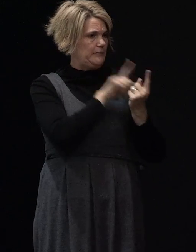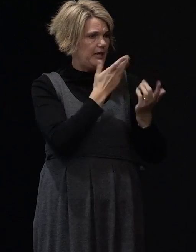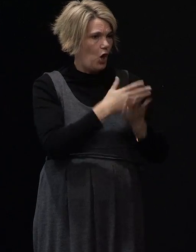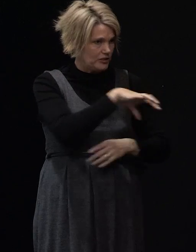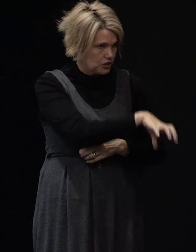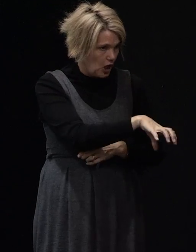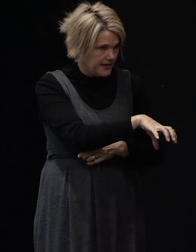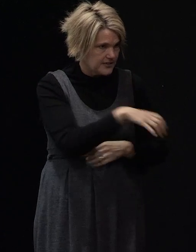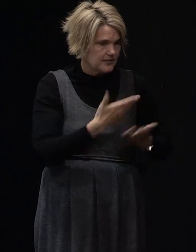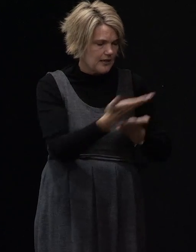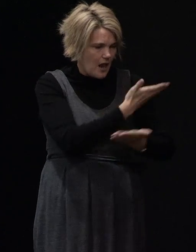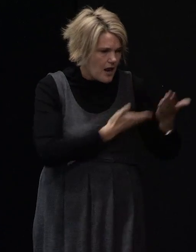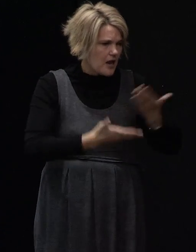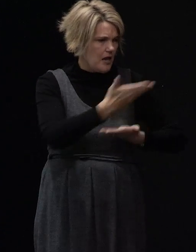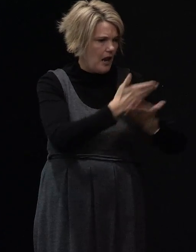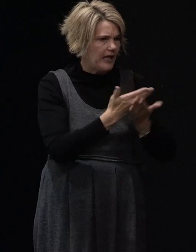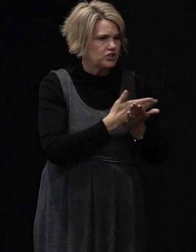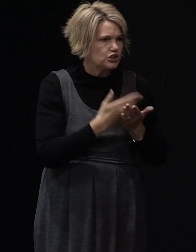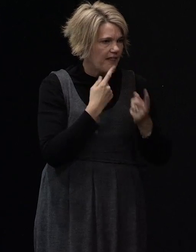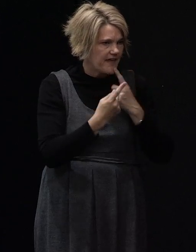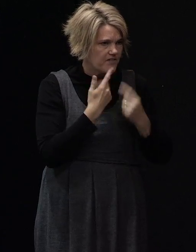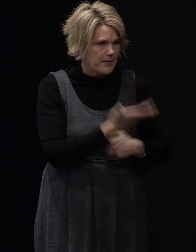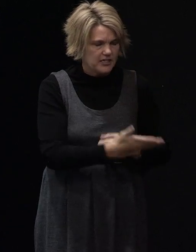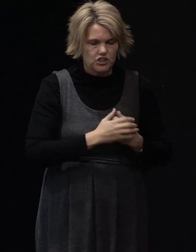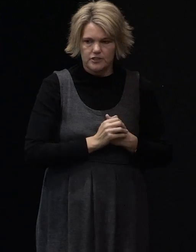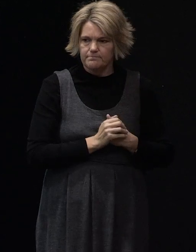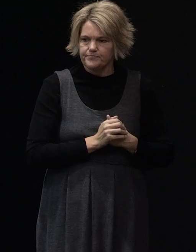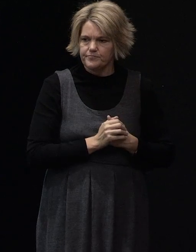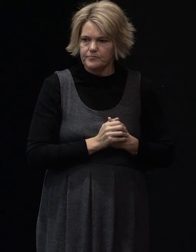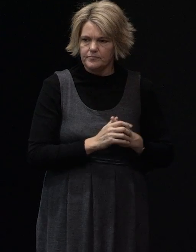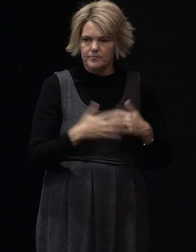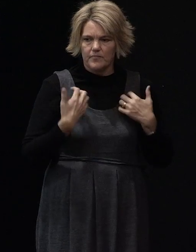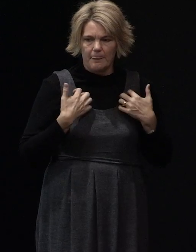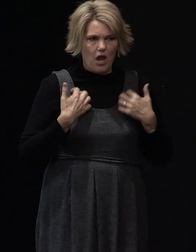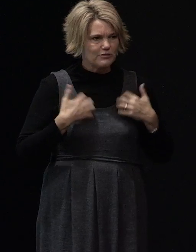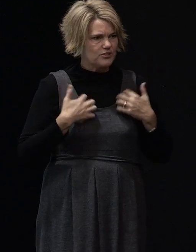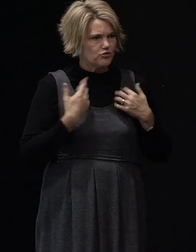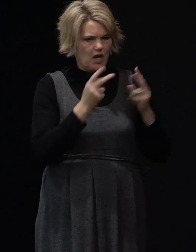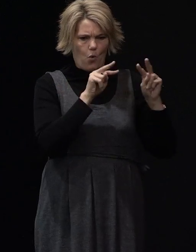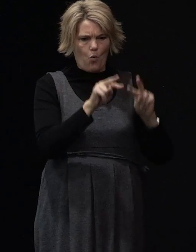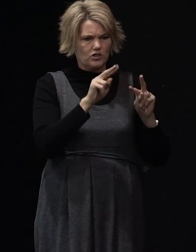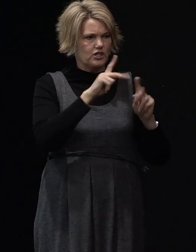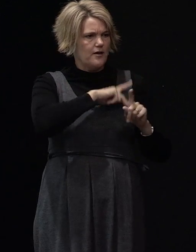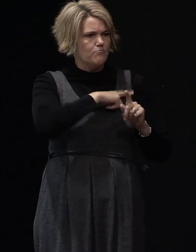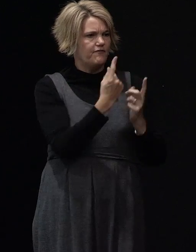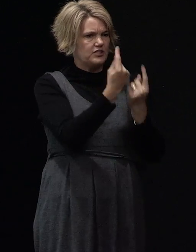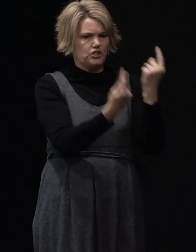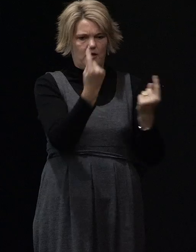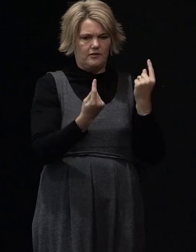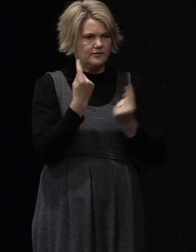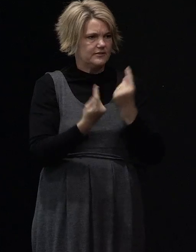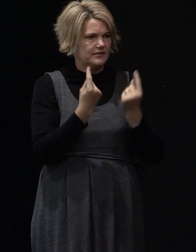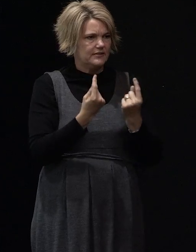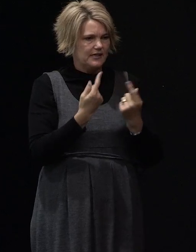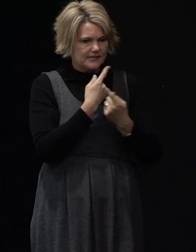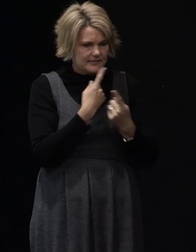shared their information construction and it was quite interesting watching the professionals tell us how the building had